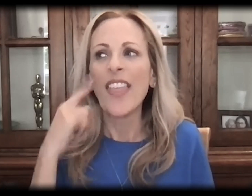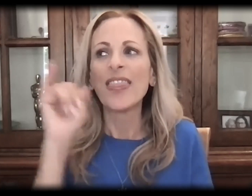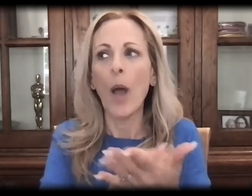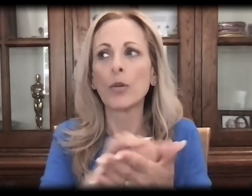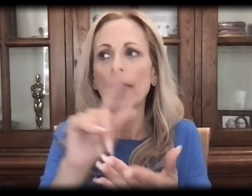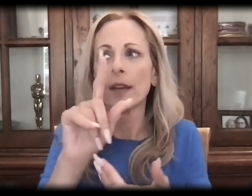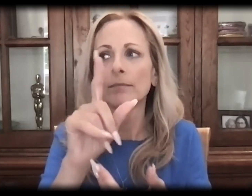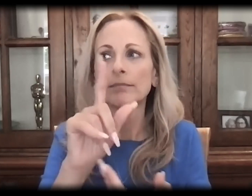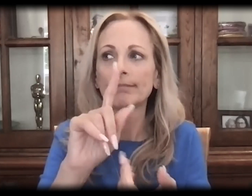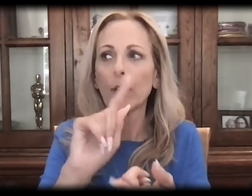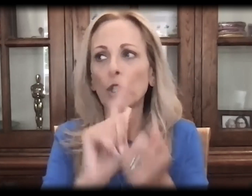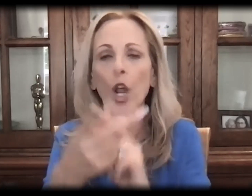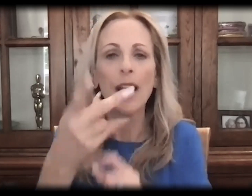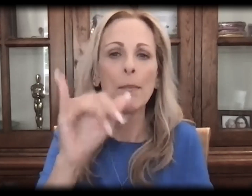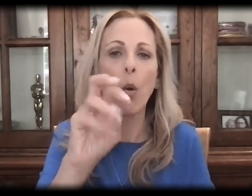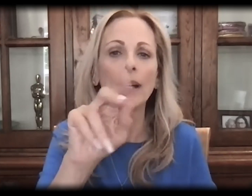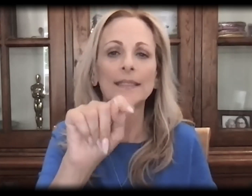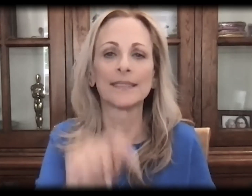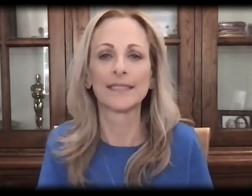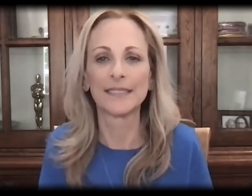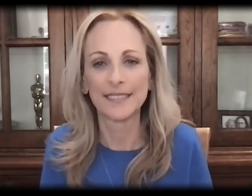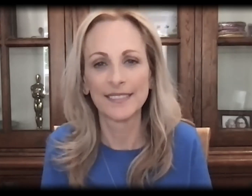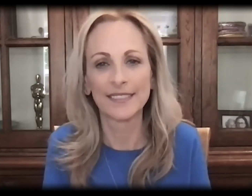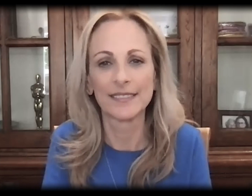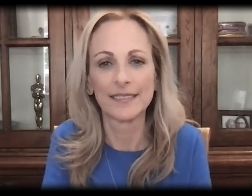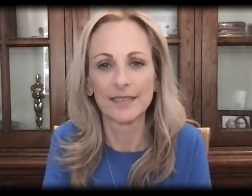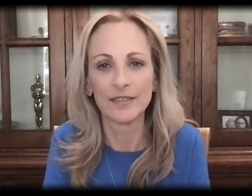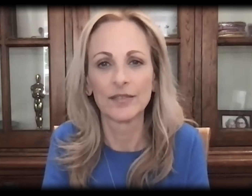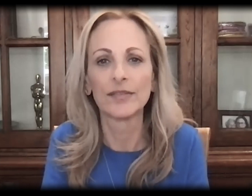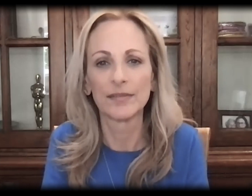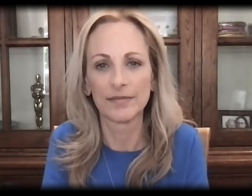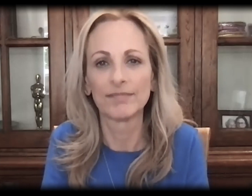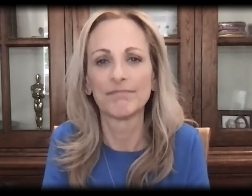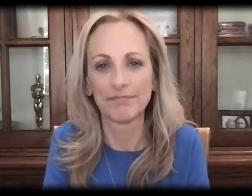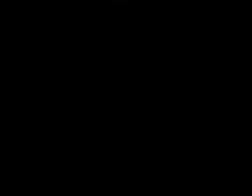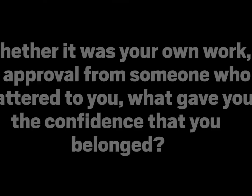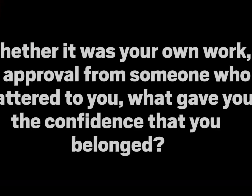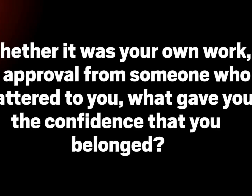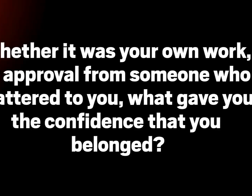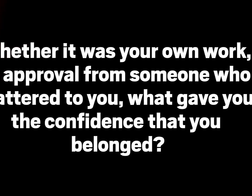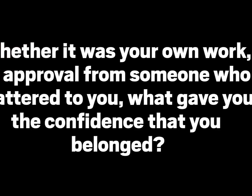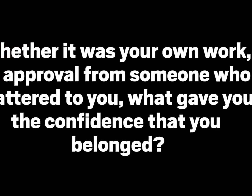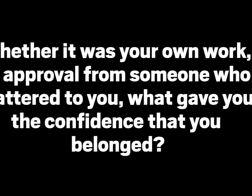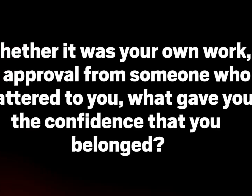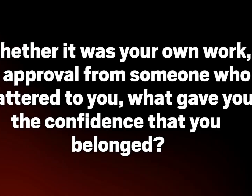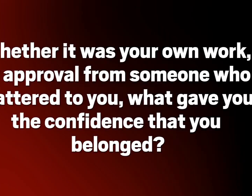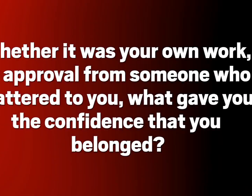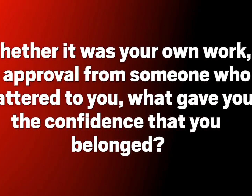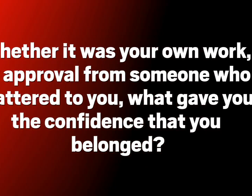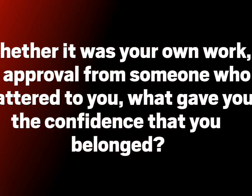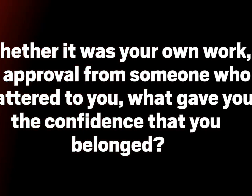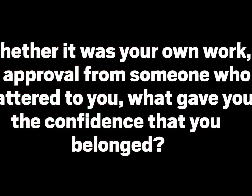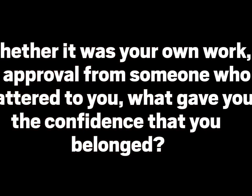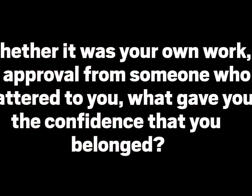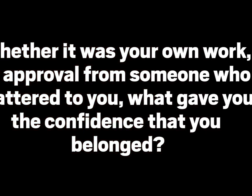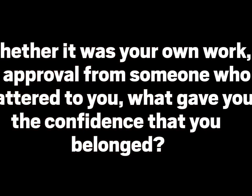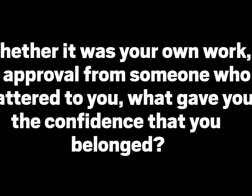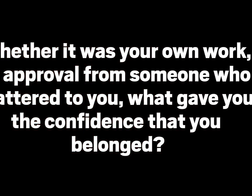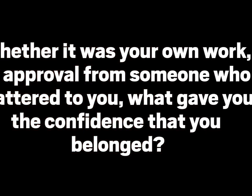So I think that that was probably the first, that was the turning point for me. Whether it was your own work or approval from someone who